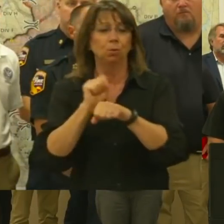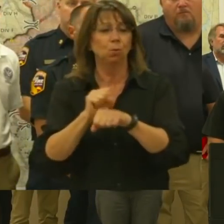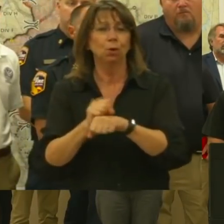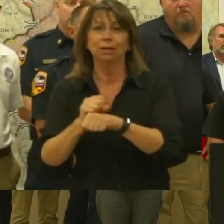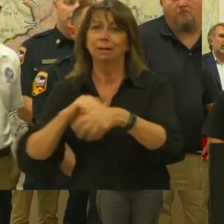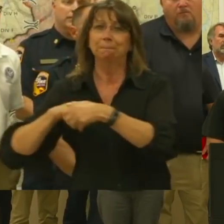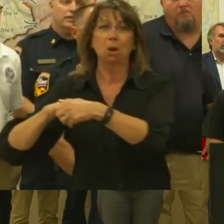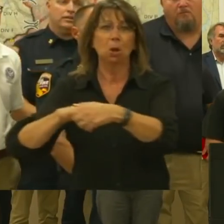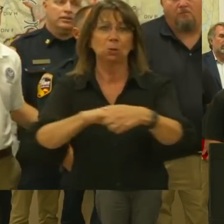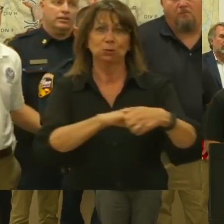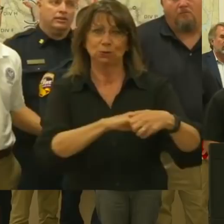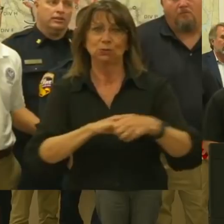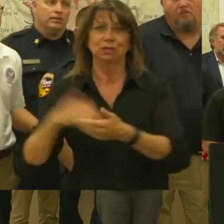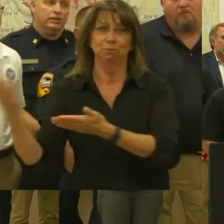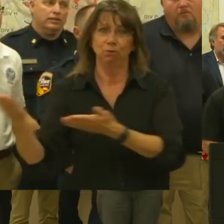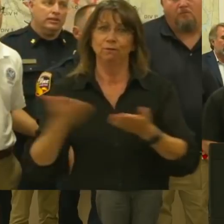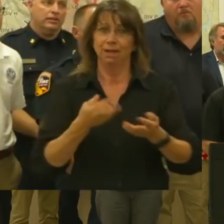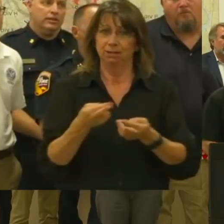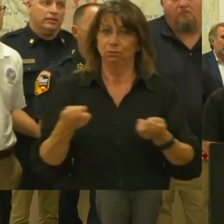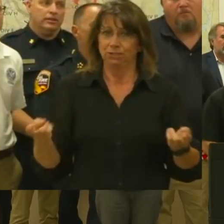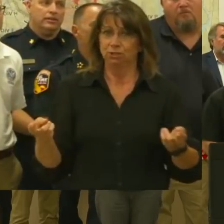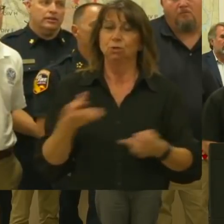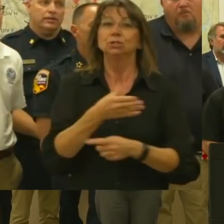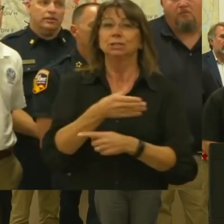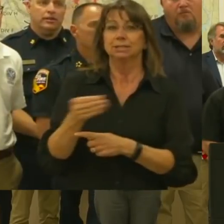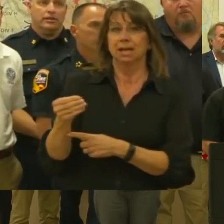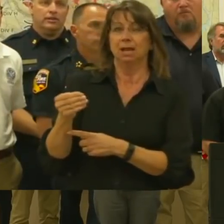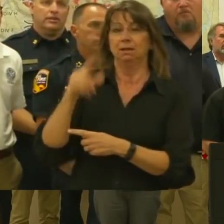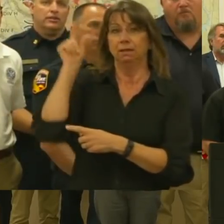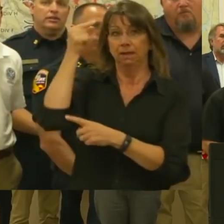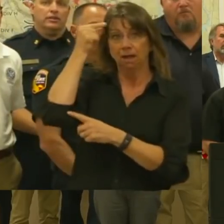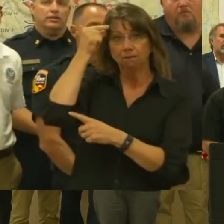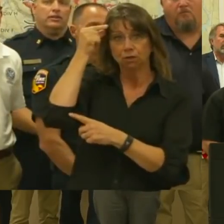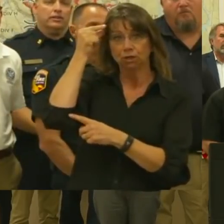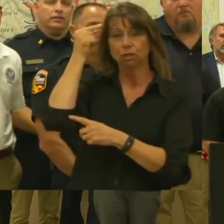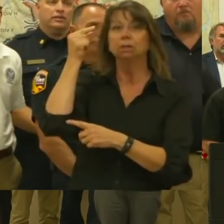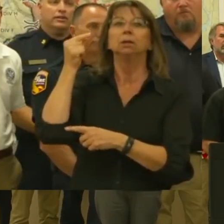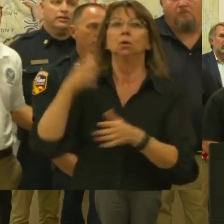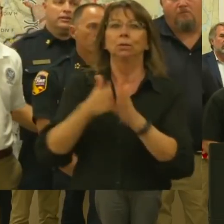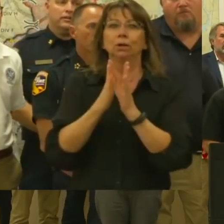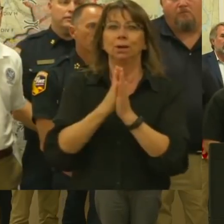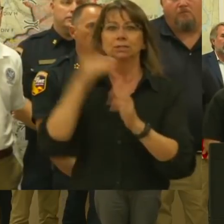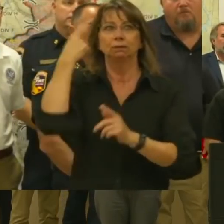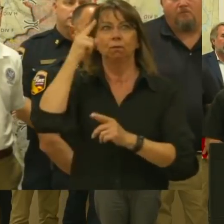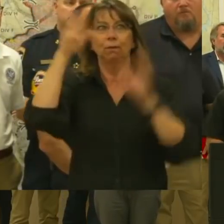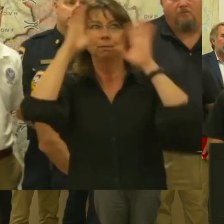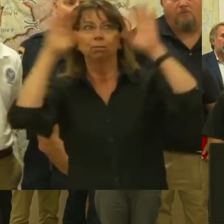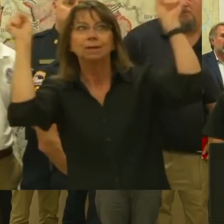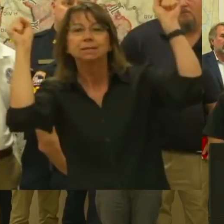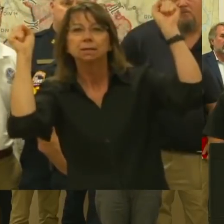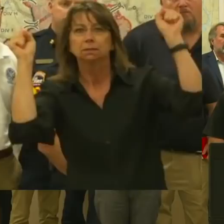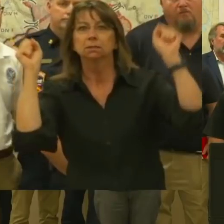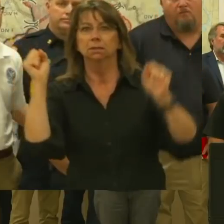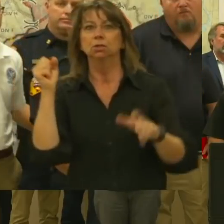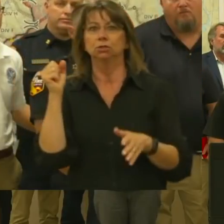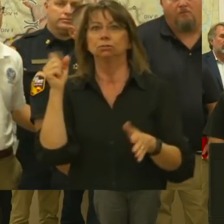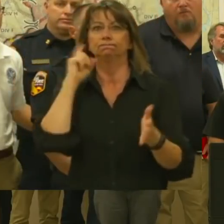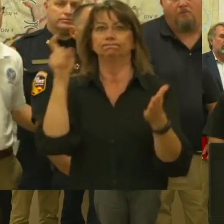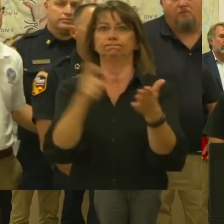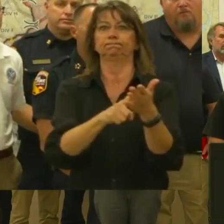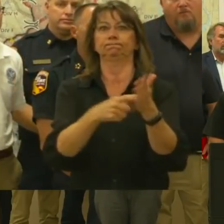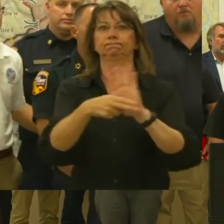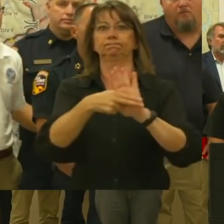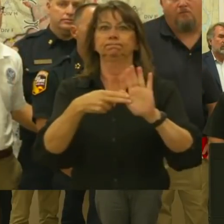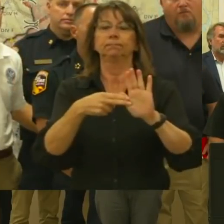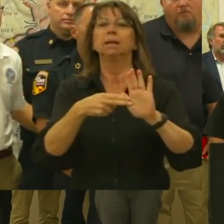at the request of the Governor, the President declaring a major disaster for the Carr Fire. That